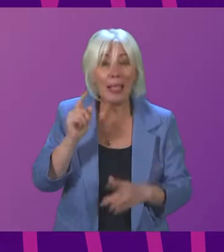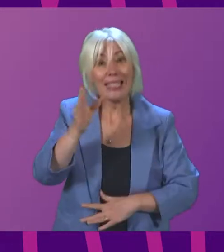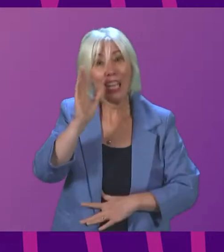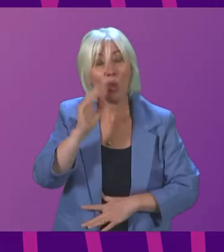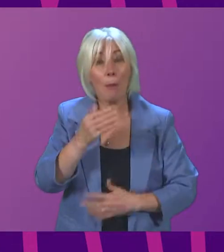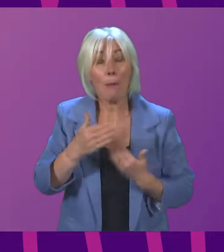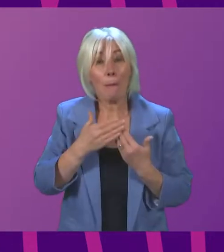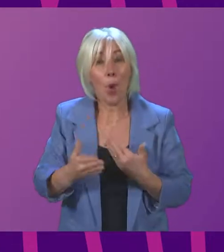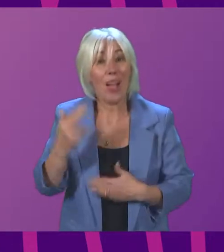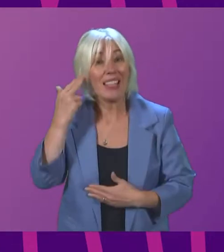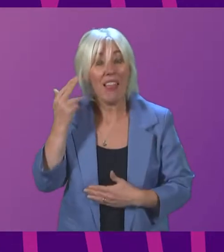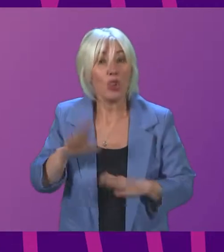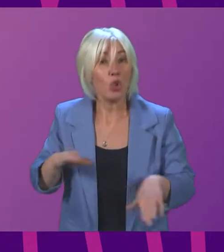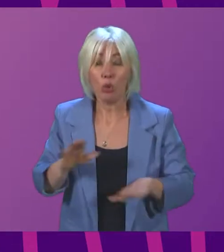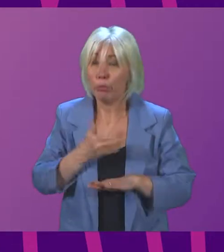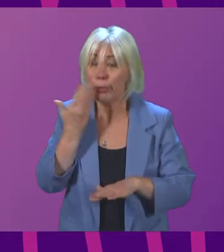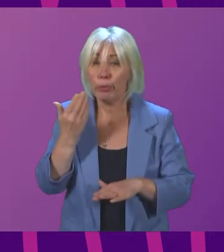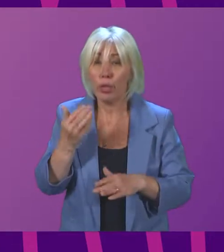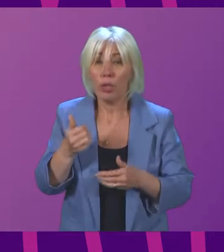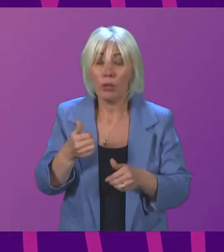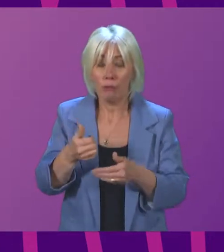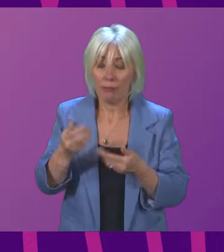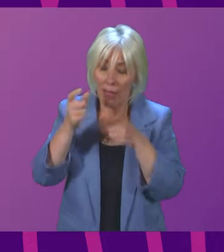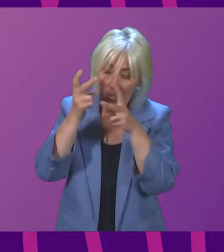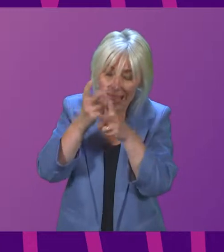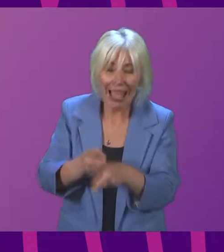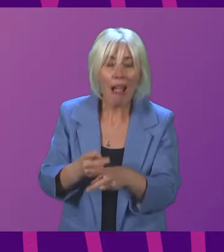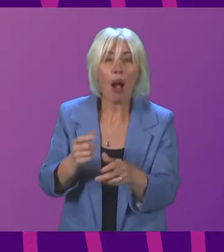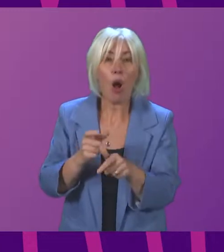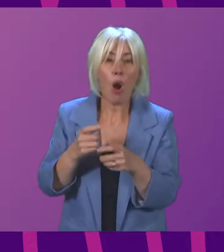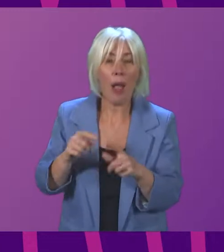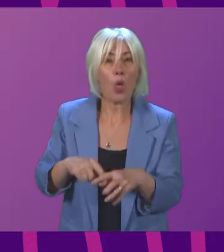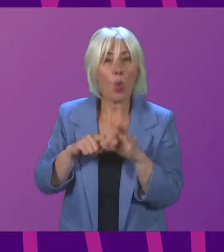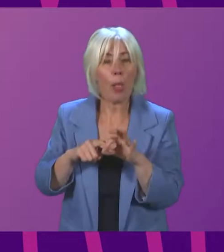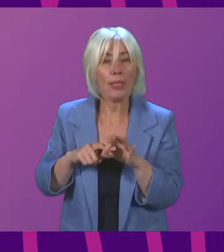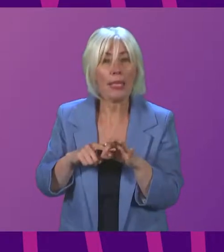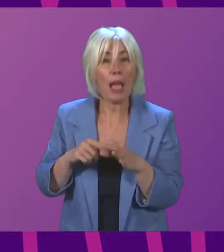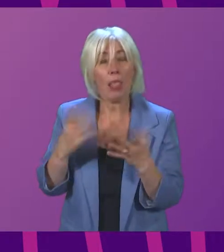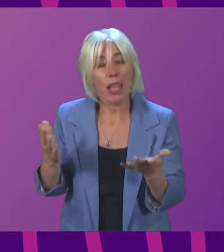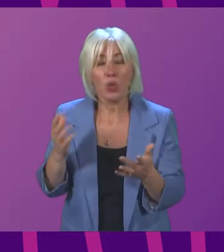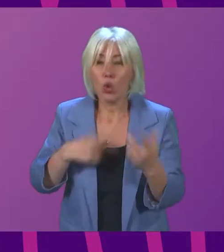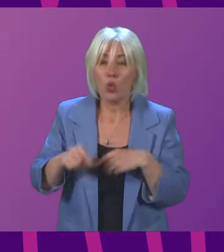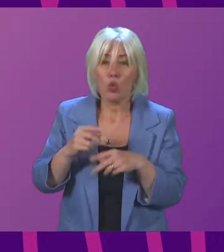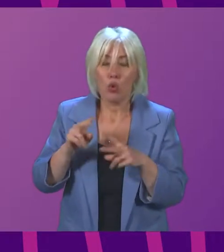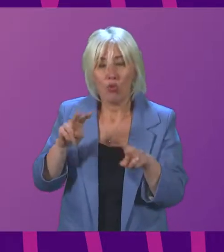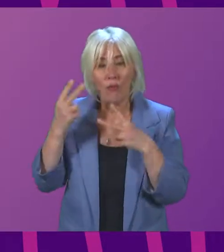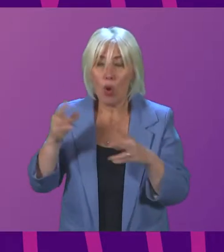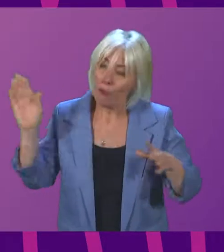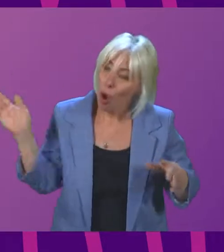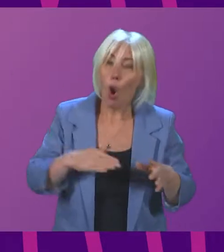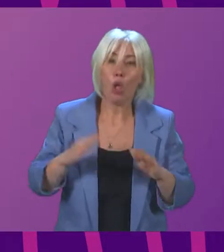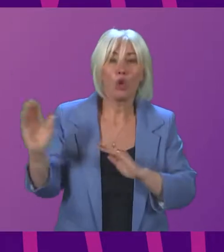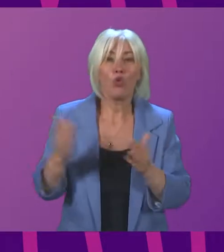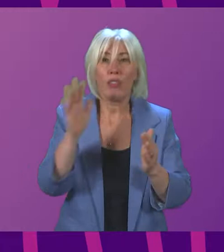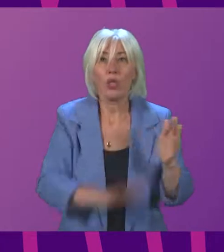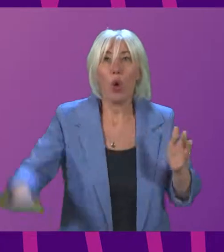many more deaf children not getting the quality of care unless this review is carried out across all of our services across Scotland. So, when will such a review